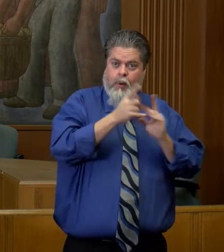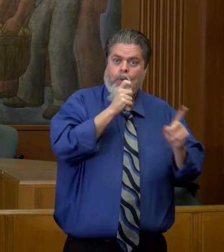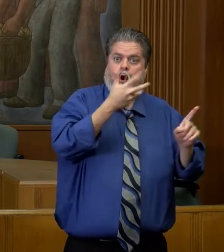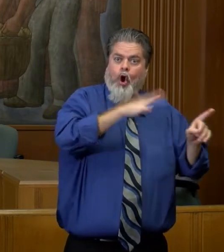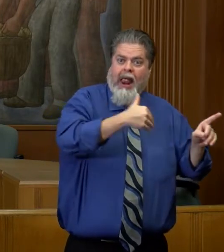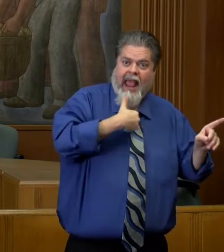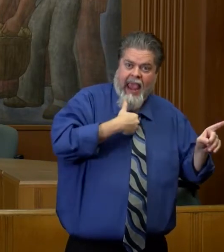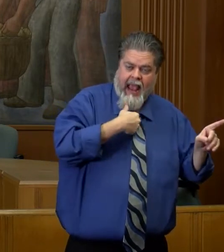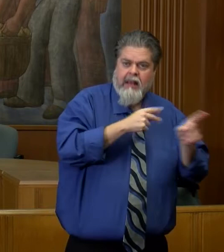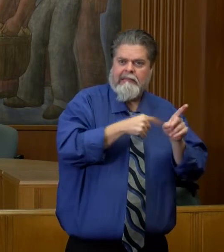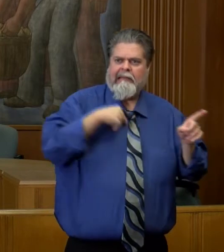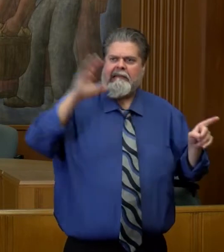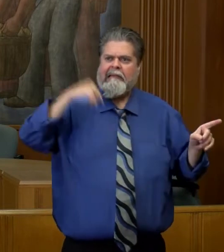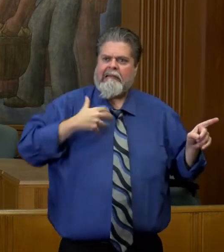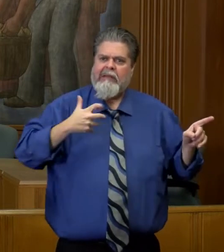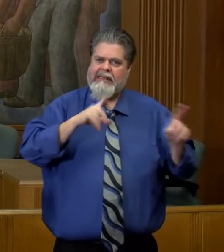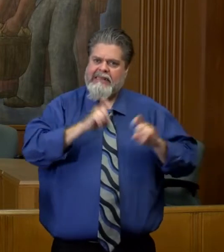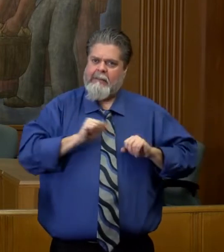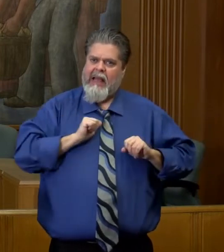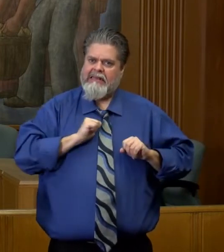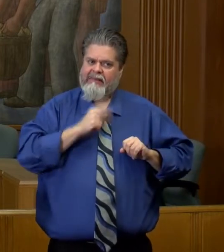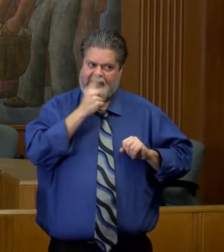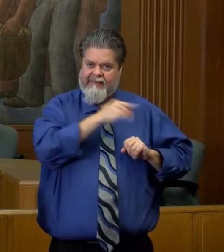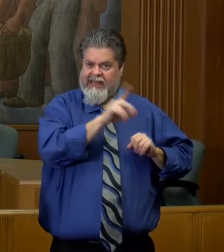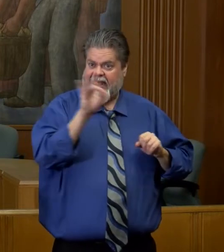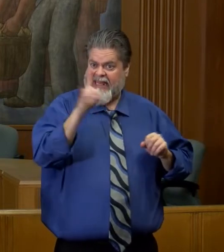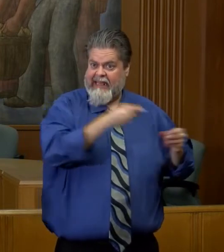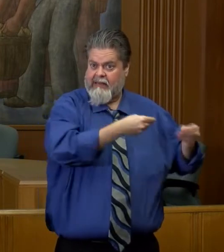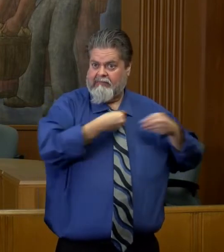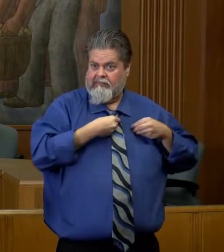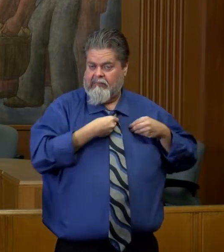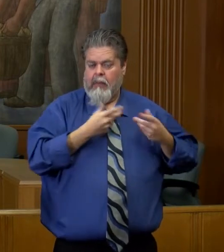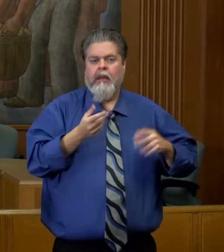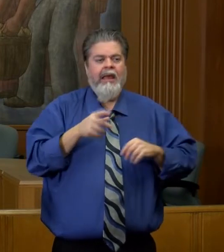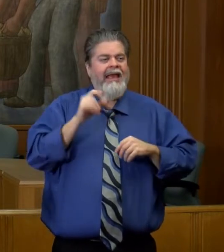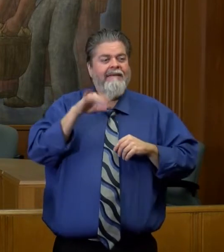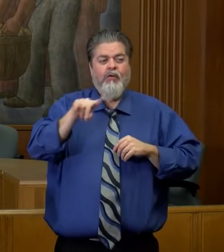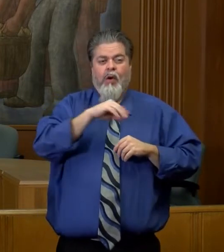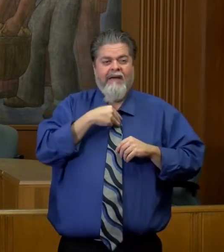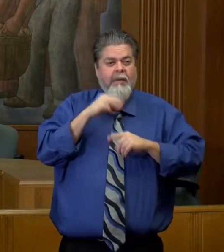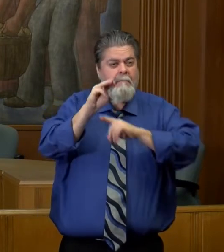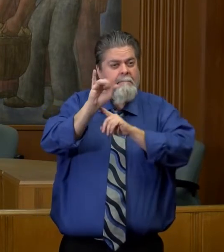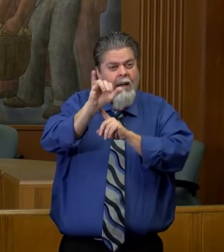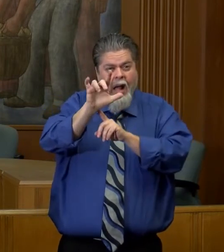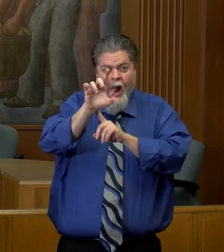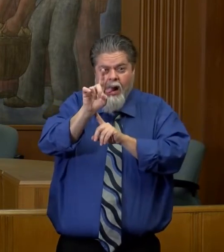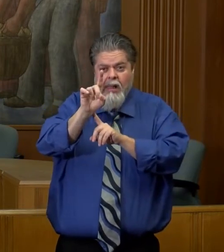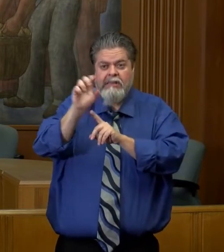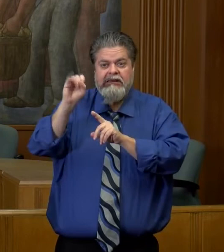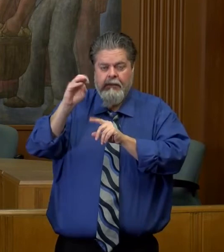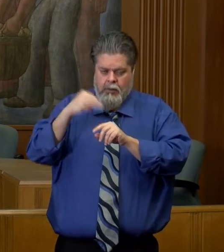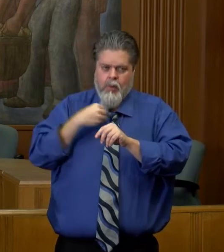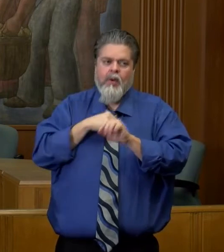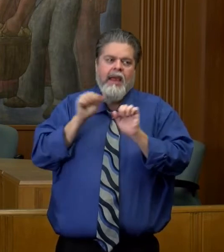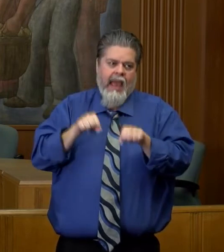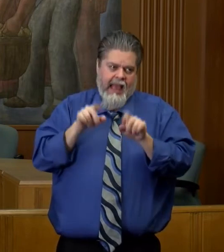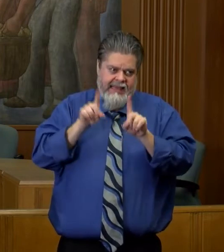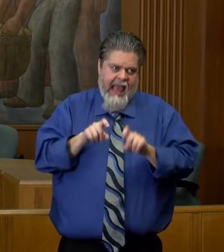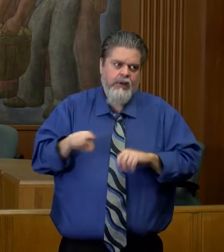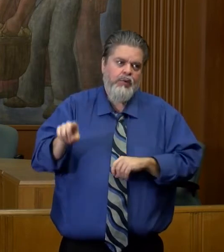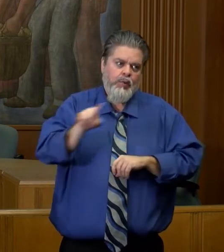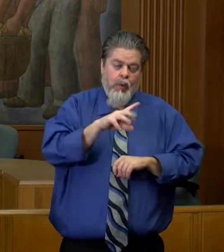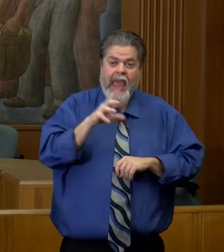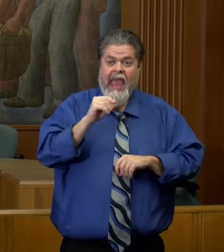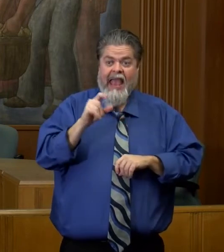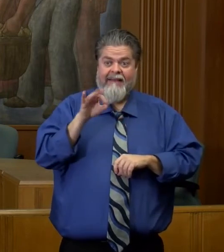pretty closely for this. And so anybody that has even mild degree of symptoms, we will test. And also